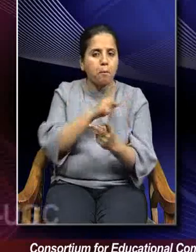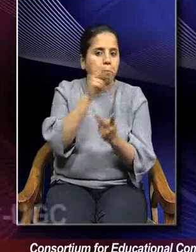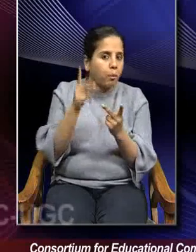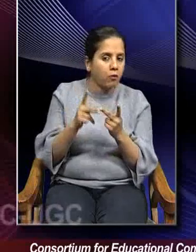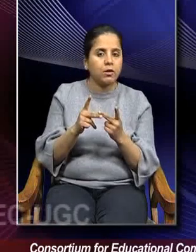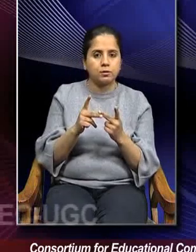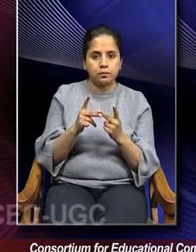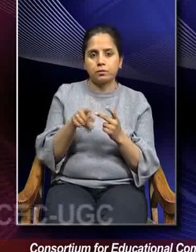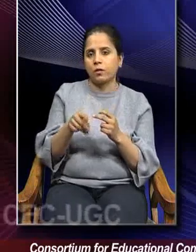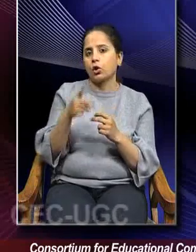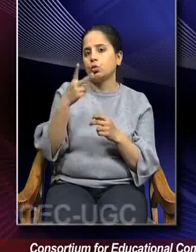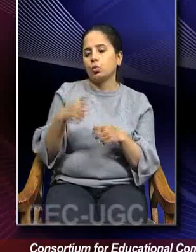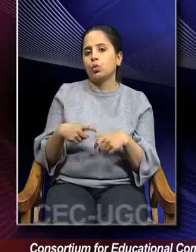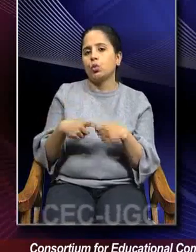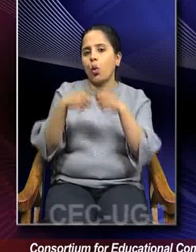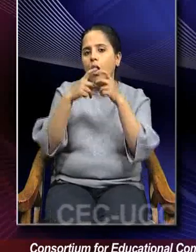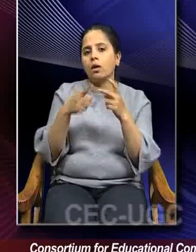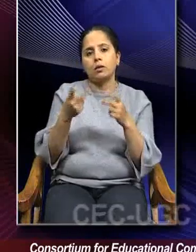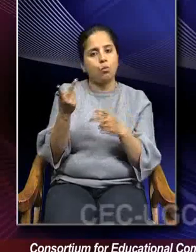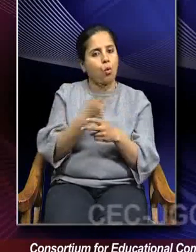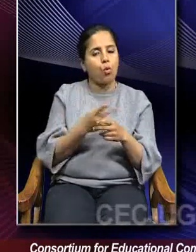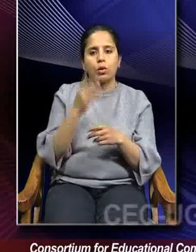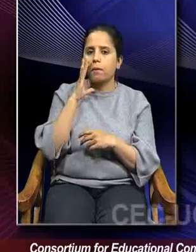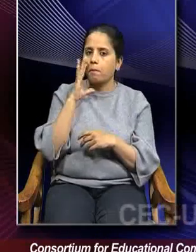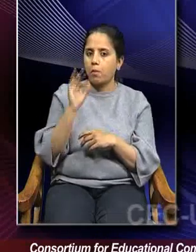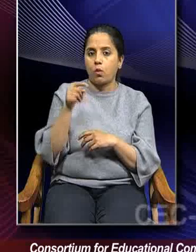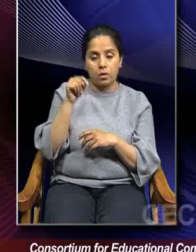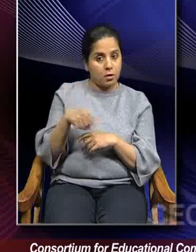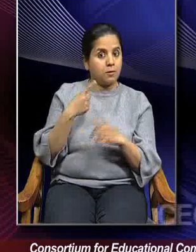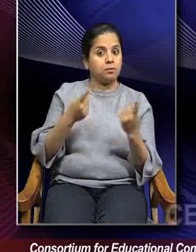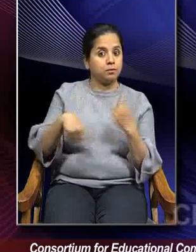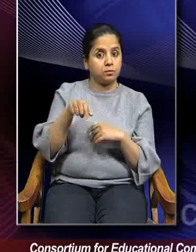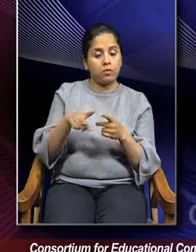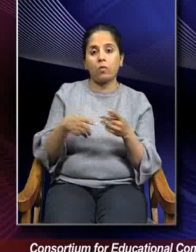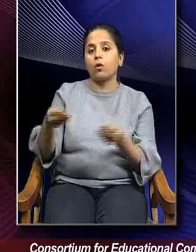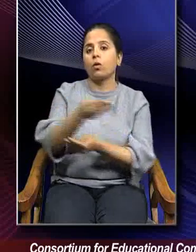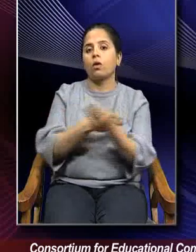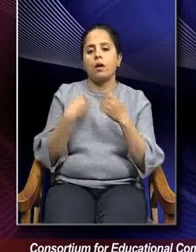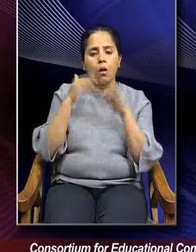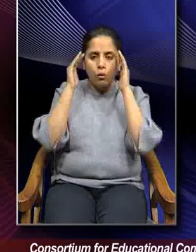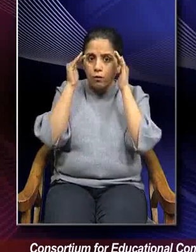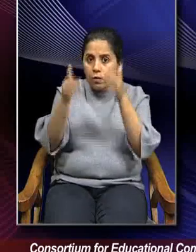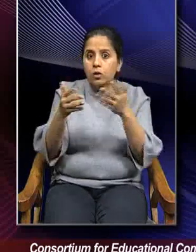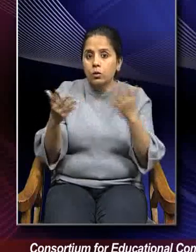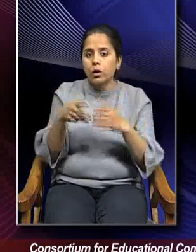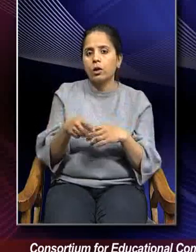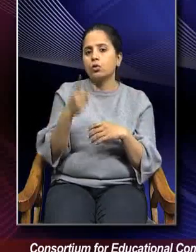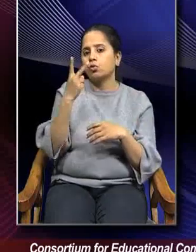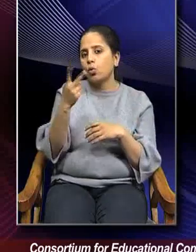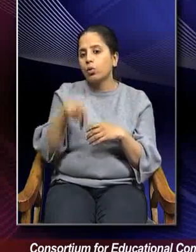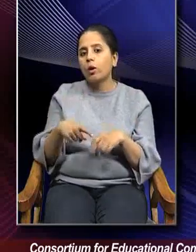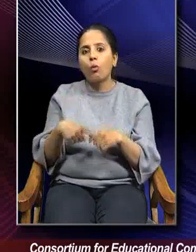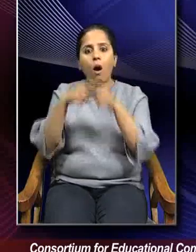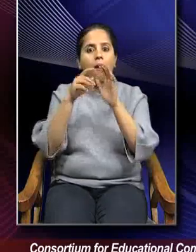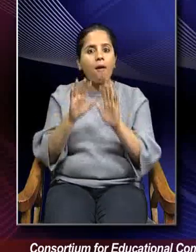qualities are equally important and here the Arthashastra emphasizes the twin qualities of the